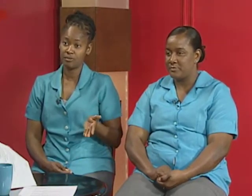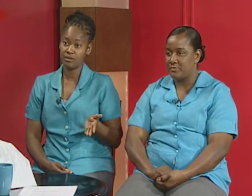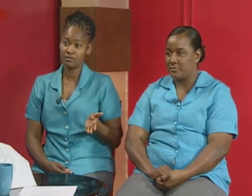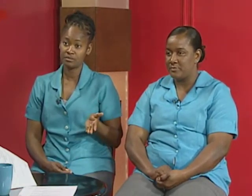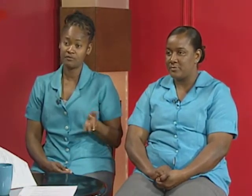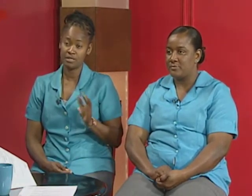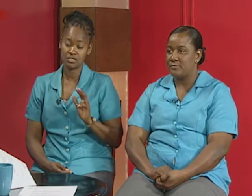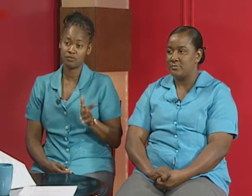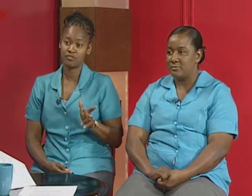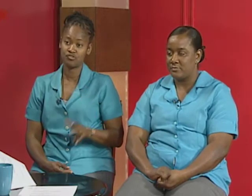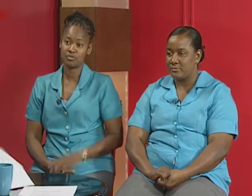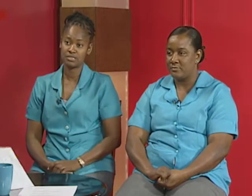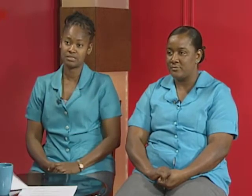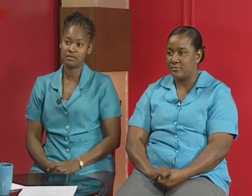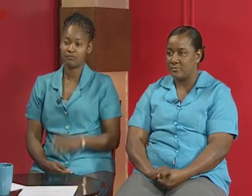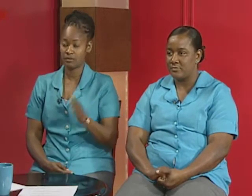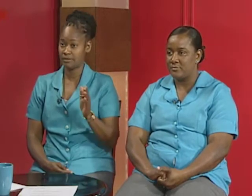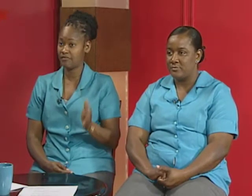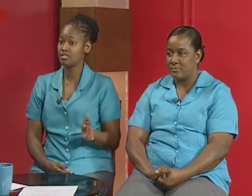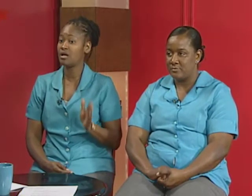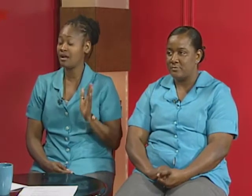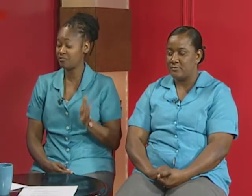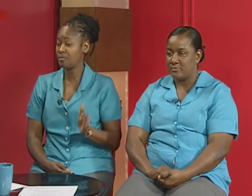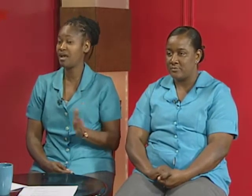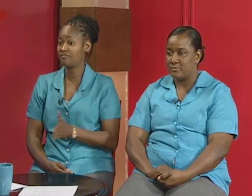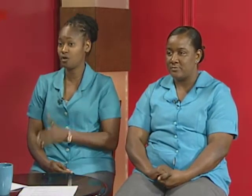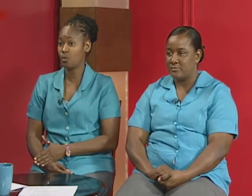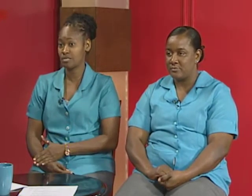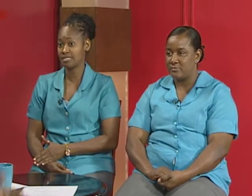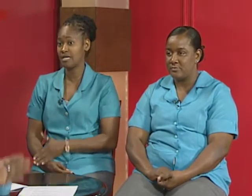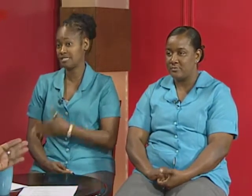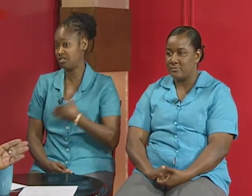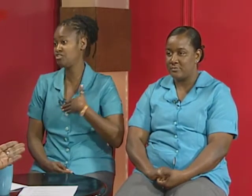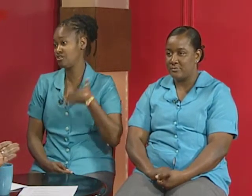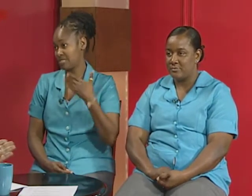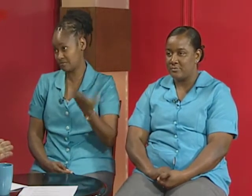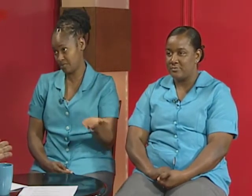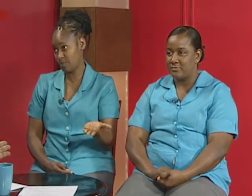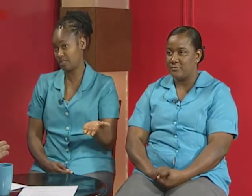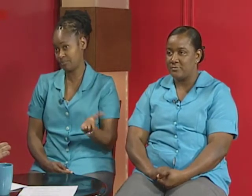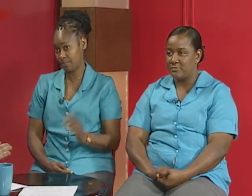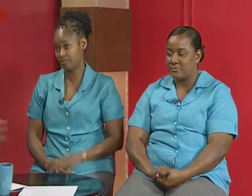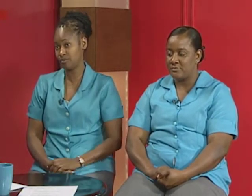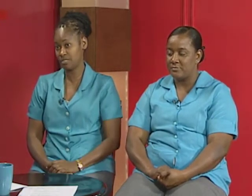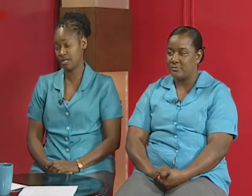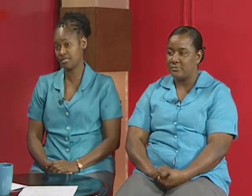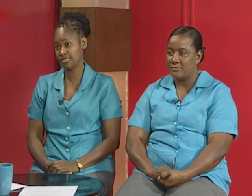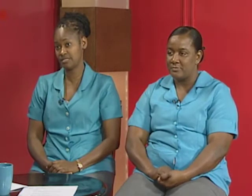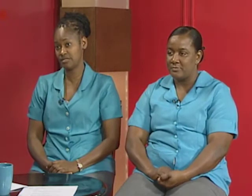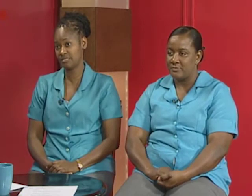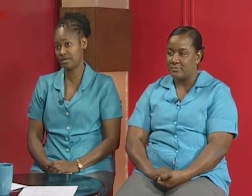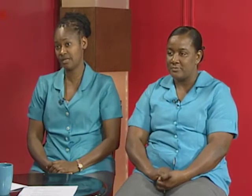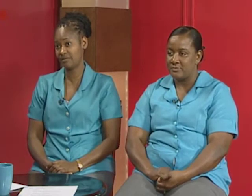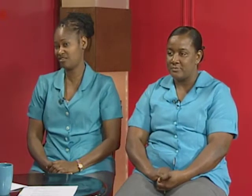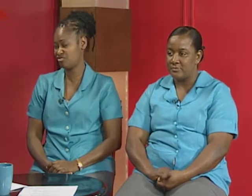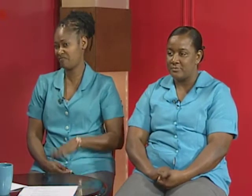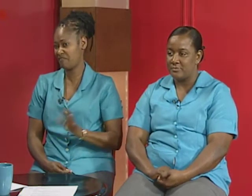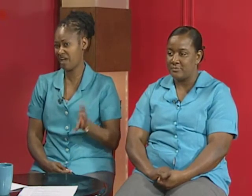month and school for three months definitely have to be after hours that is the teacher is not the one that um do the classes they start like like five